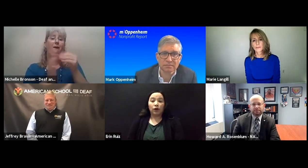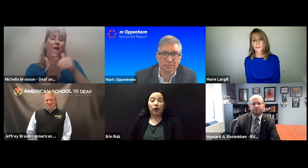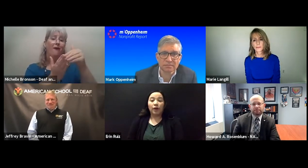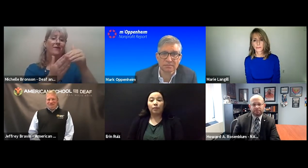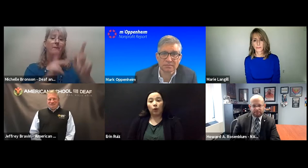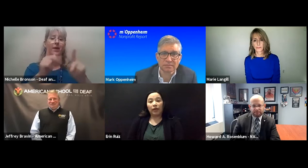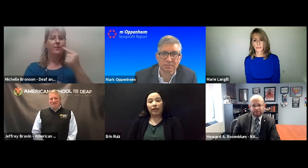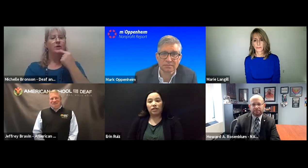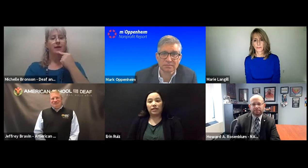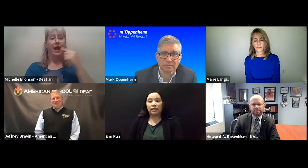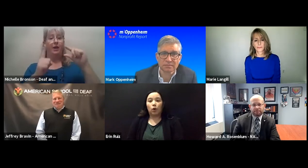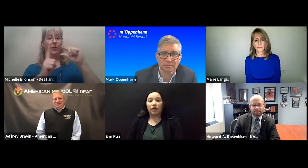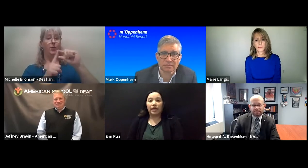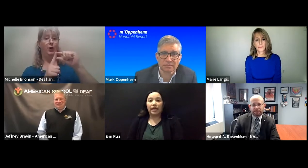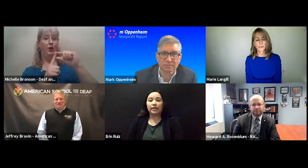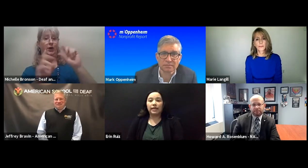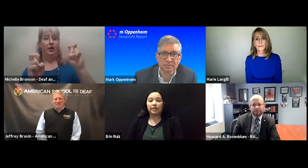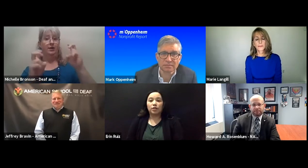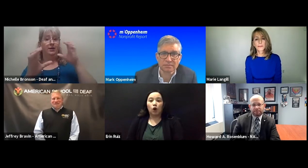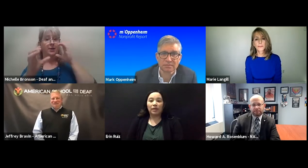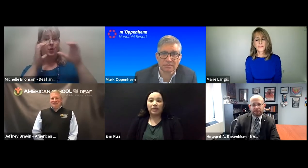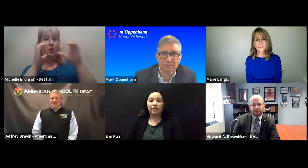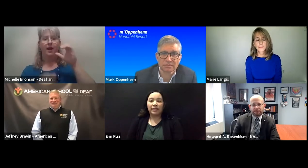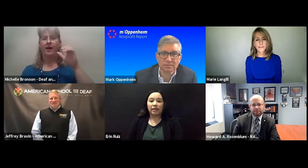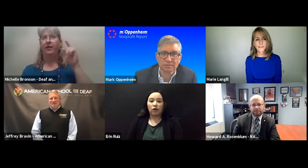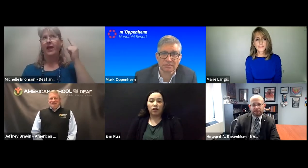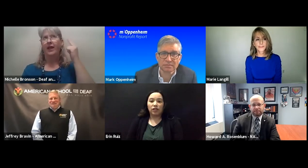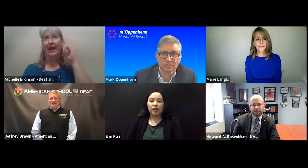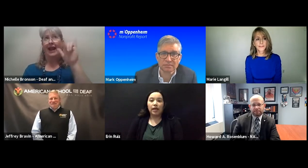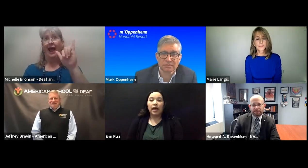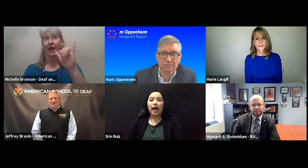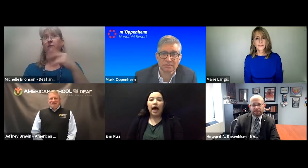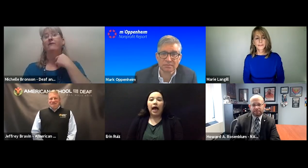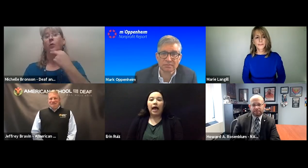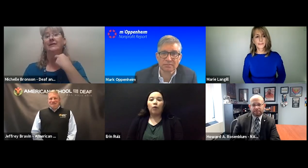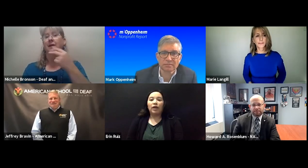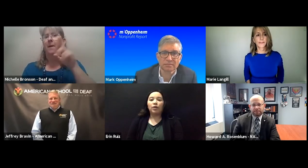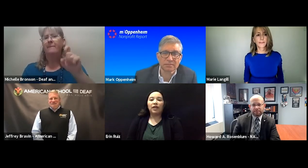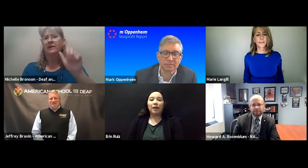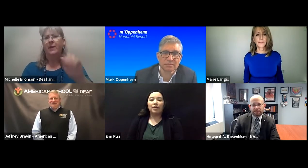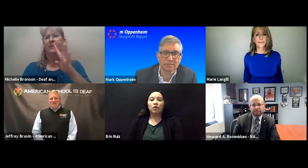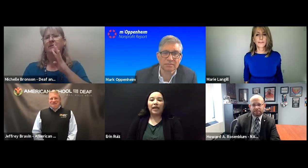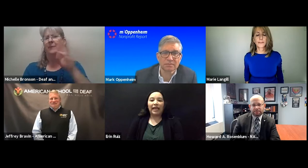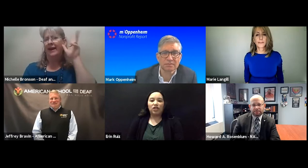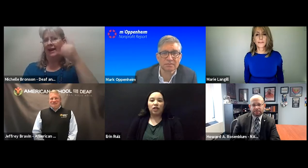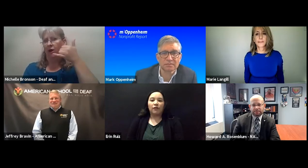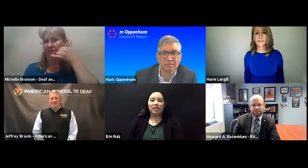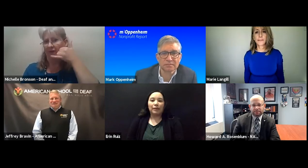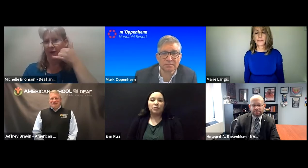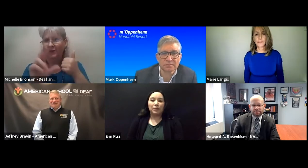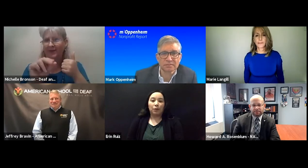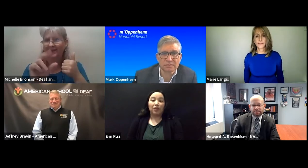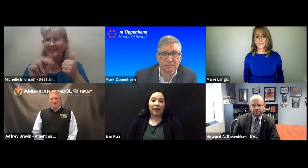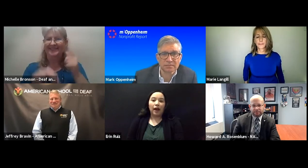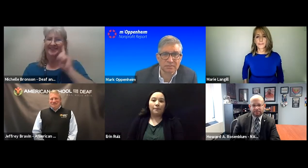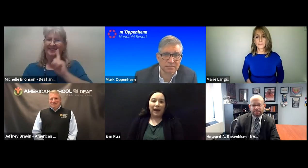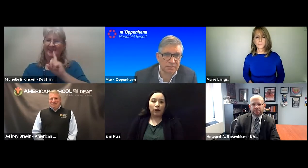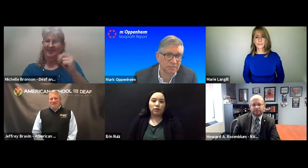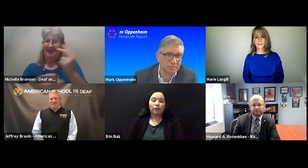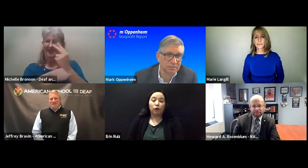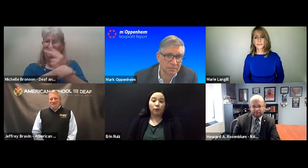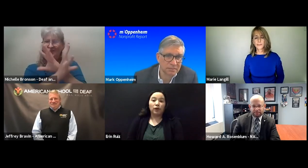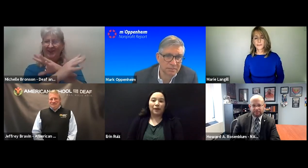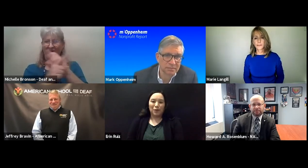employer or an employee just need to coordinate the installment of that technology. When you think about communication, oftentimes people think